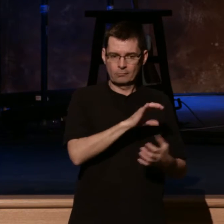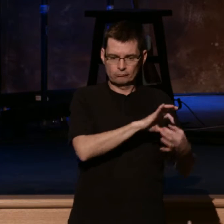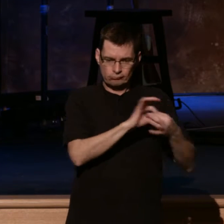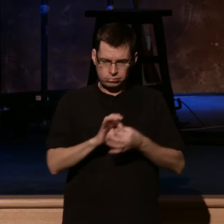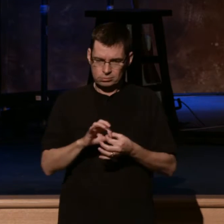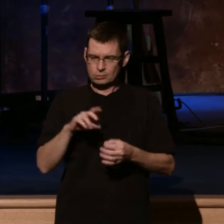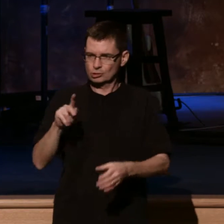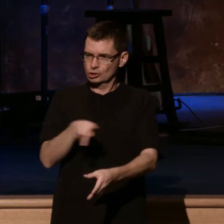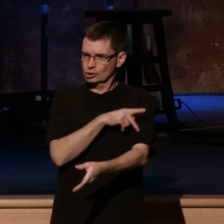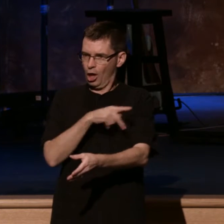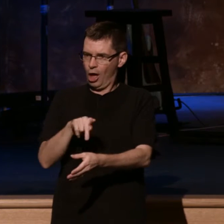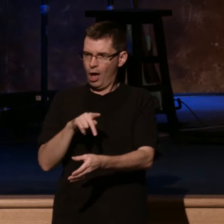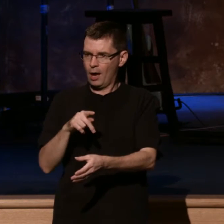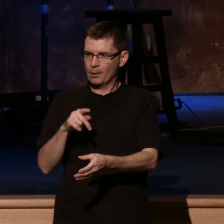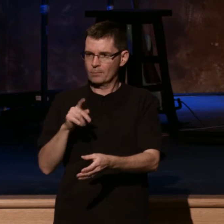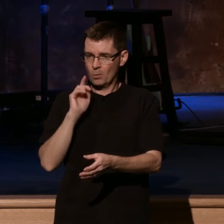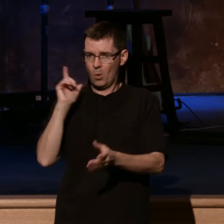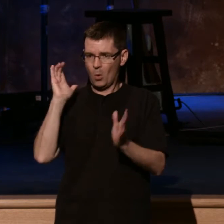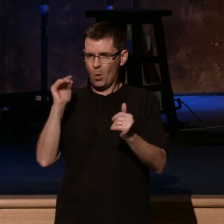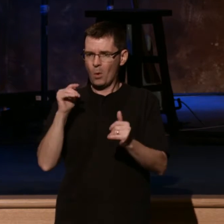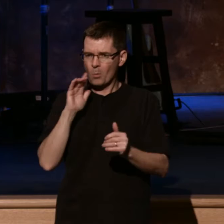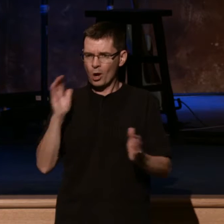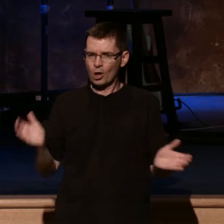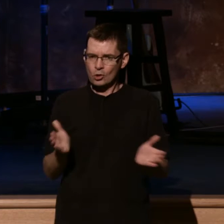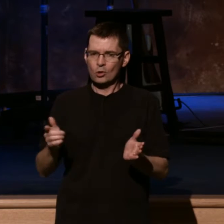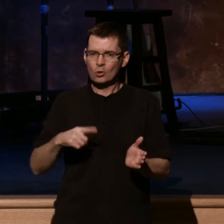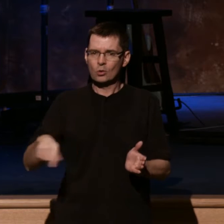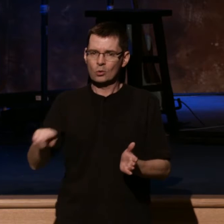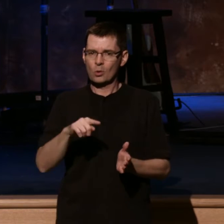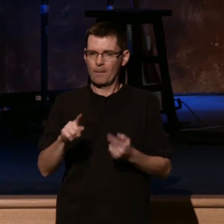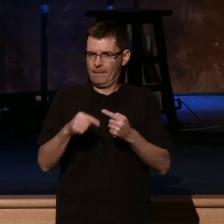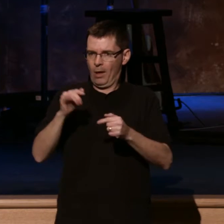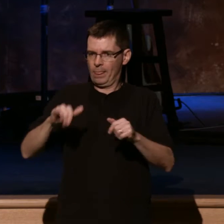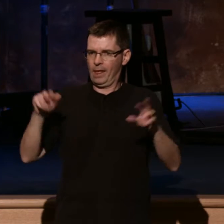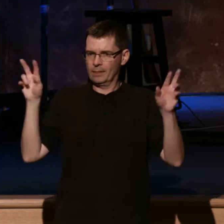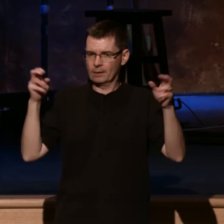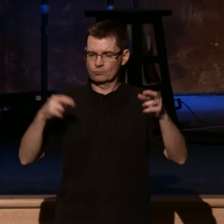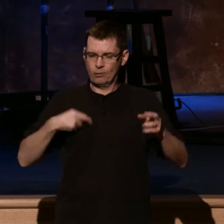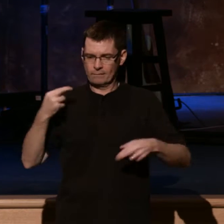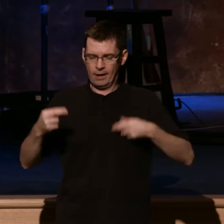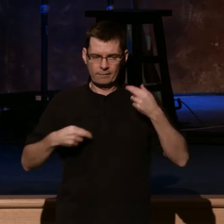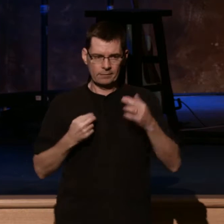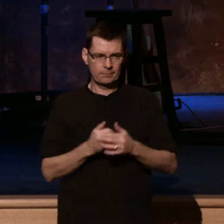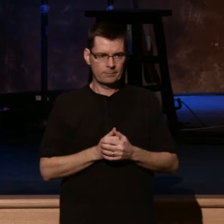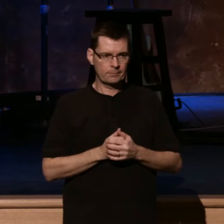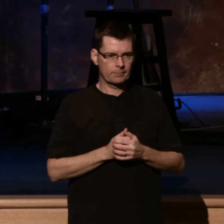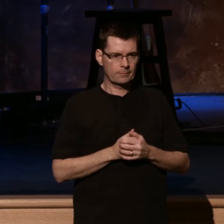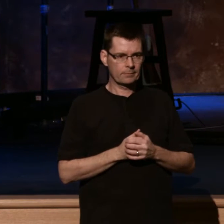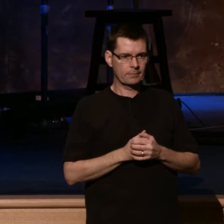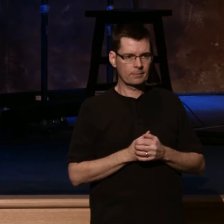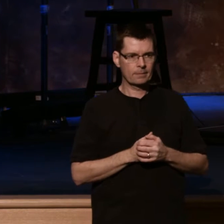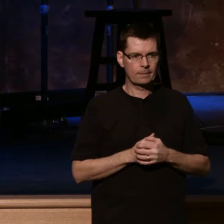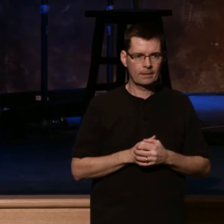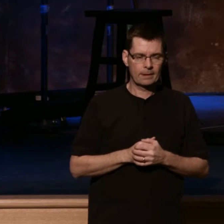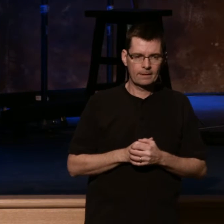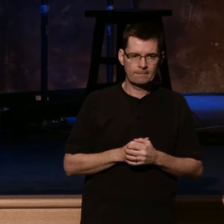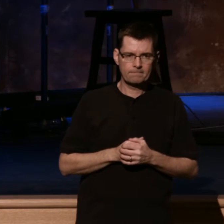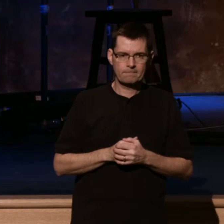revival. And I trust it will be a great encouragement to you. Now, again, through a gospel lens, let me say this. There will be